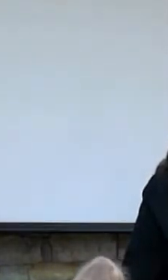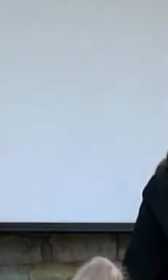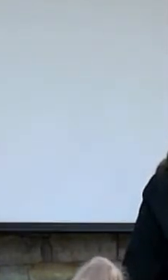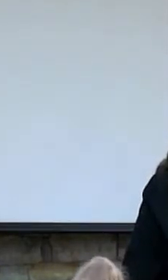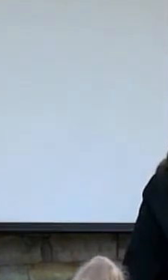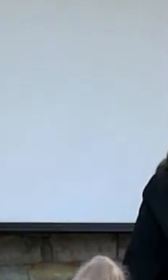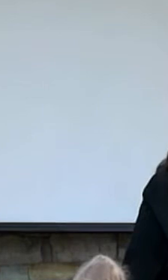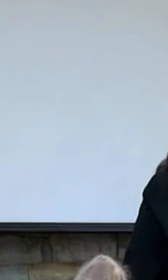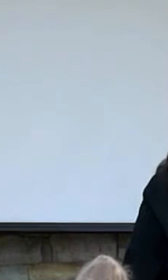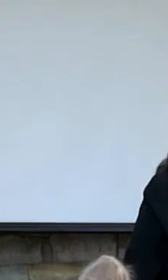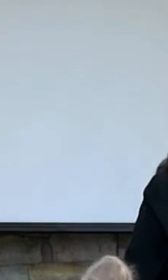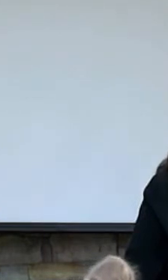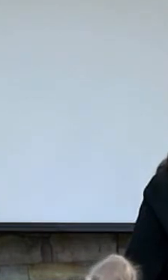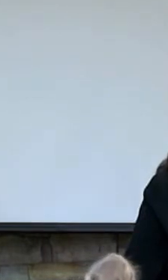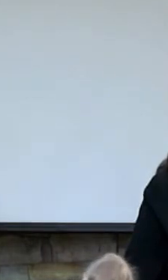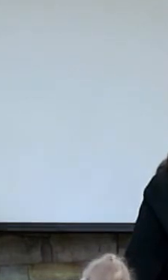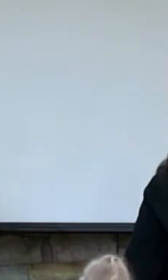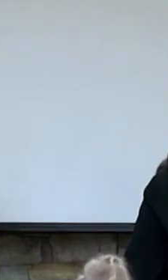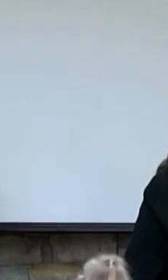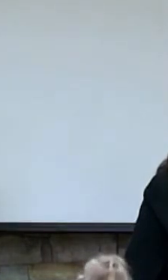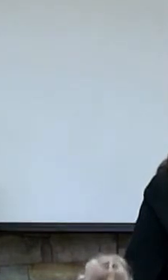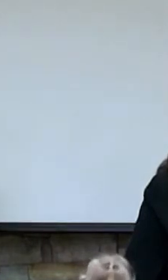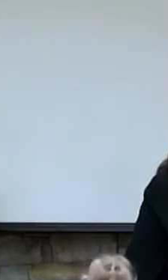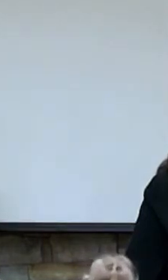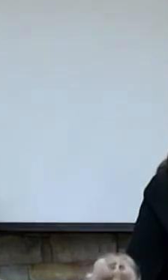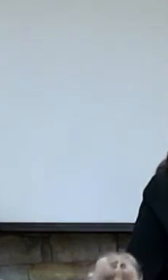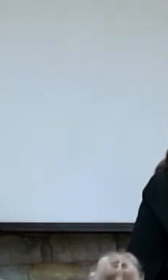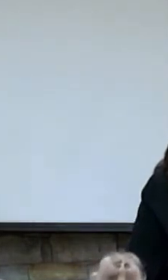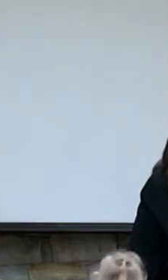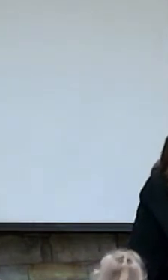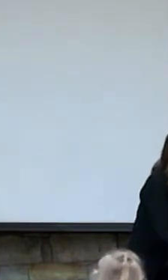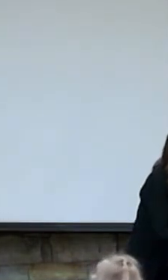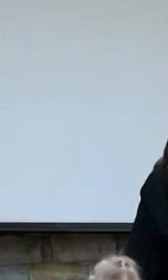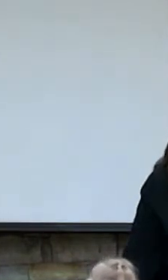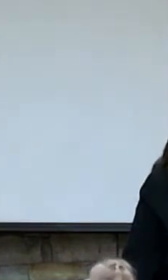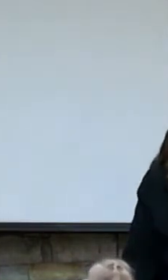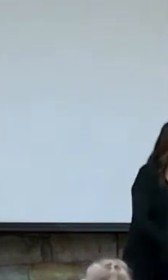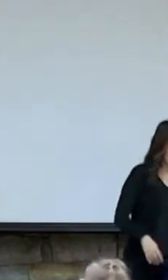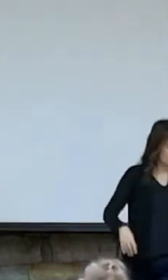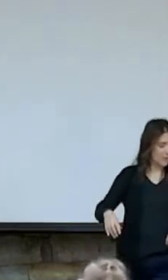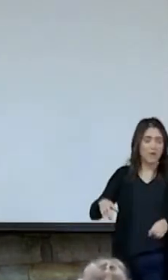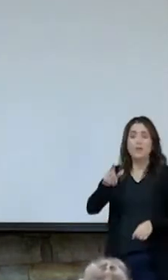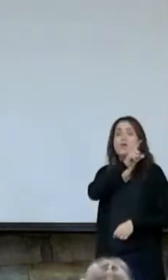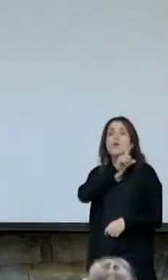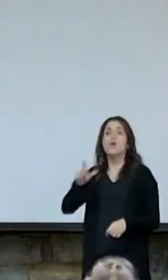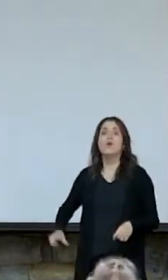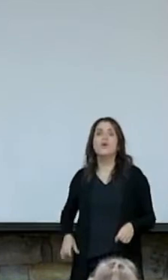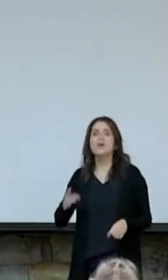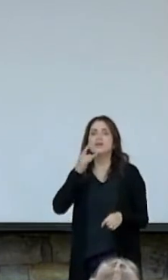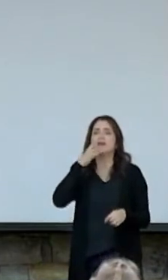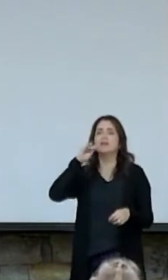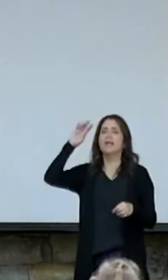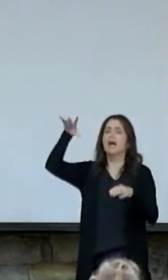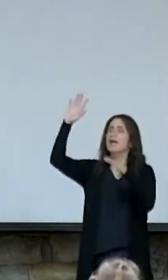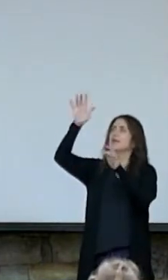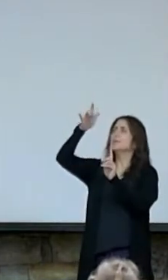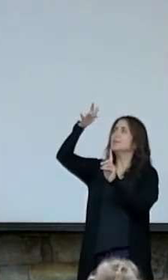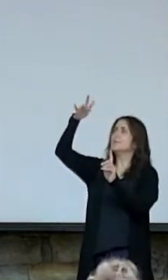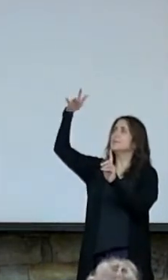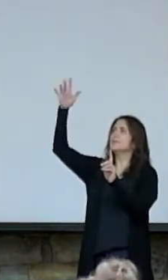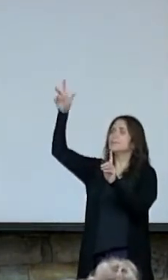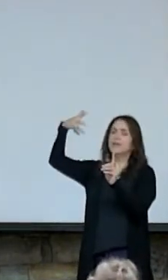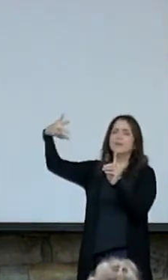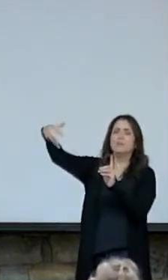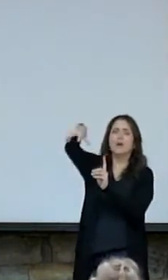Lord the light of your love is shining in the midst